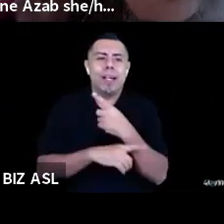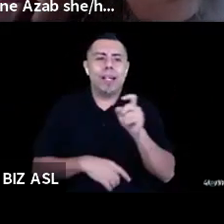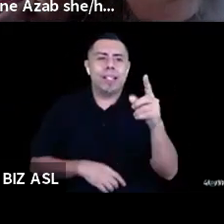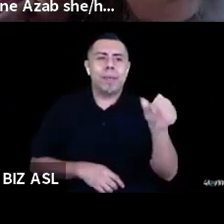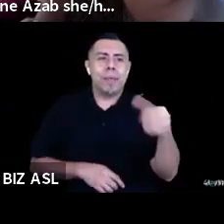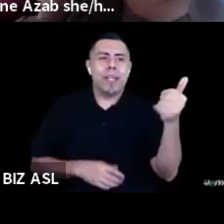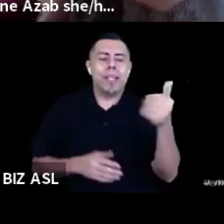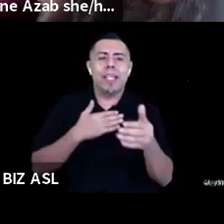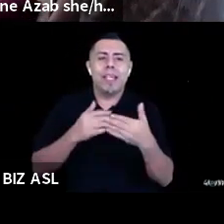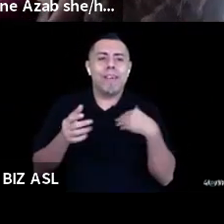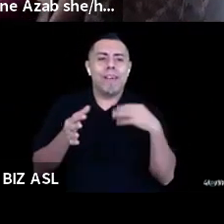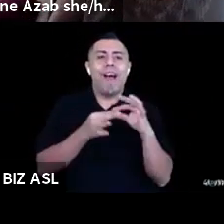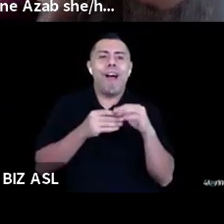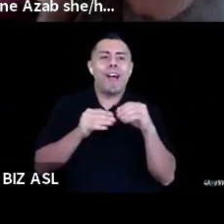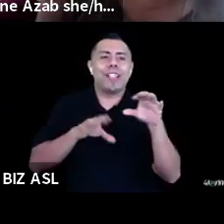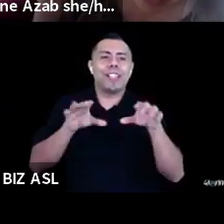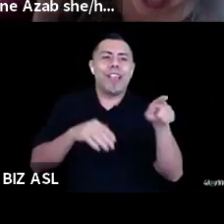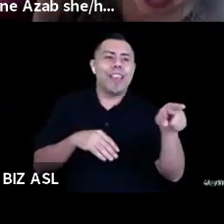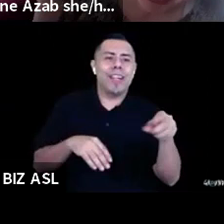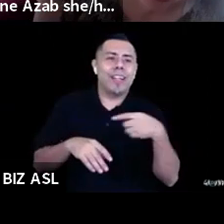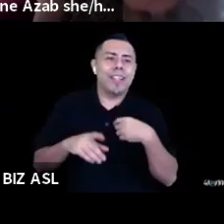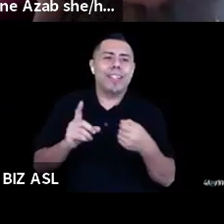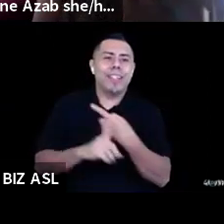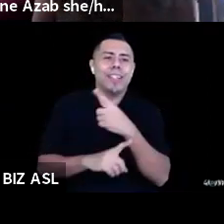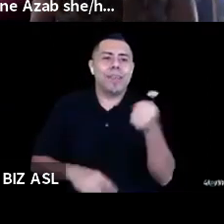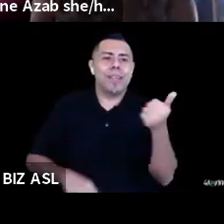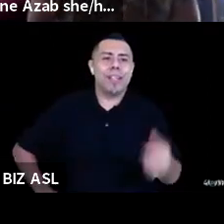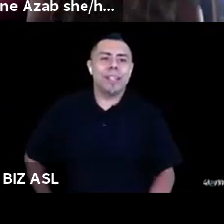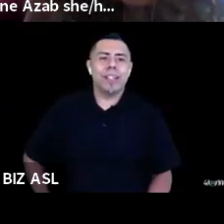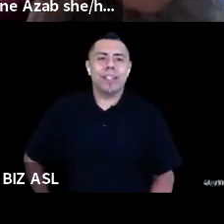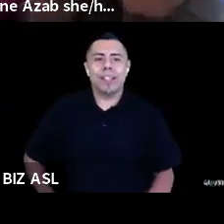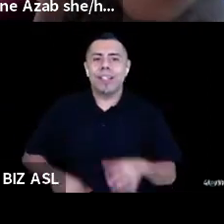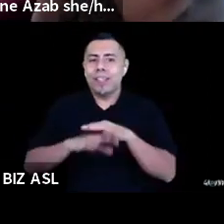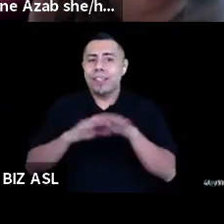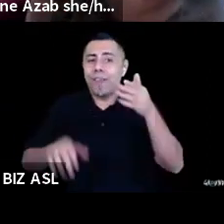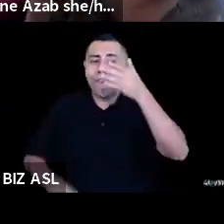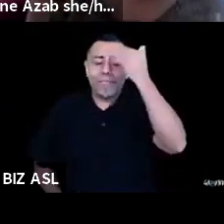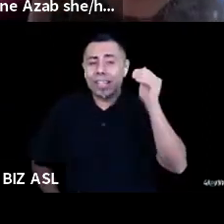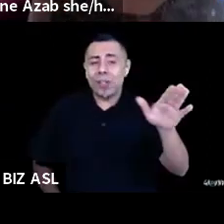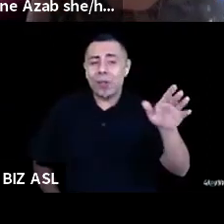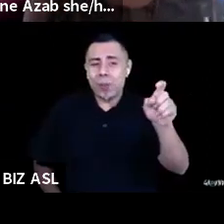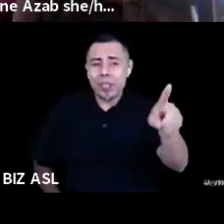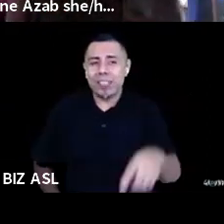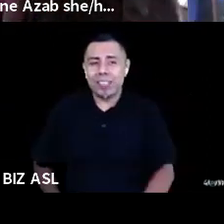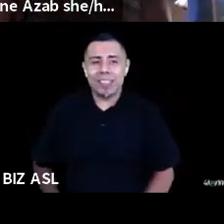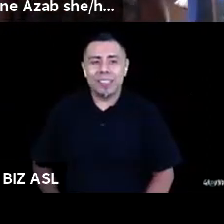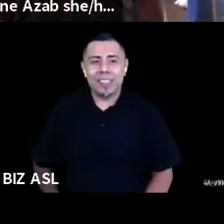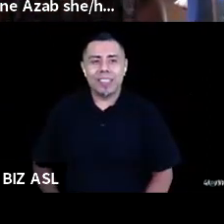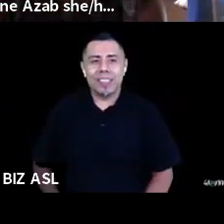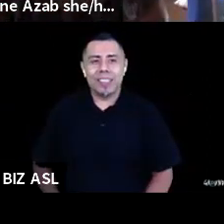about that specific thing. Well, don't forget your question. Don't forget it. Yeah. The only thing I wanted to say, we don't have to talk